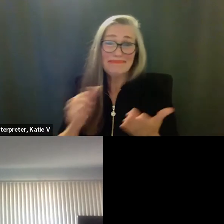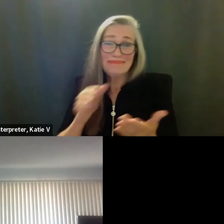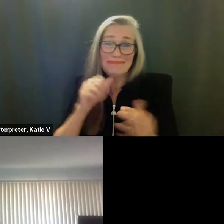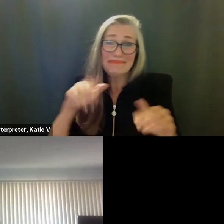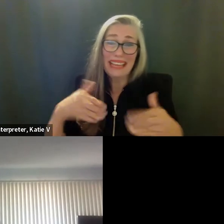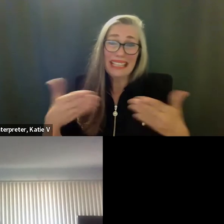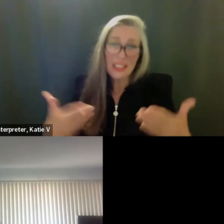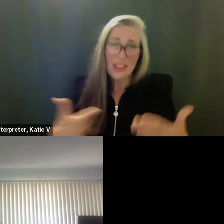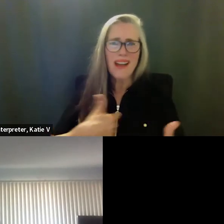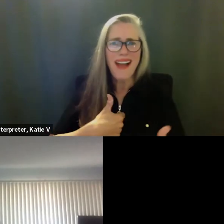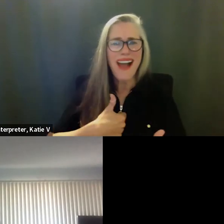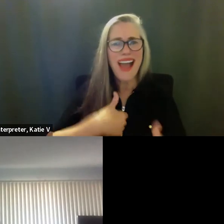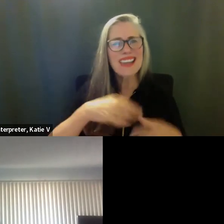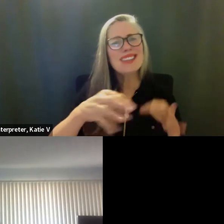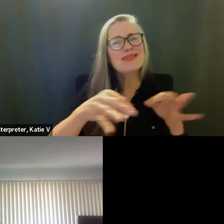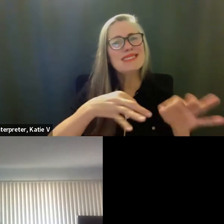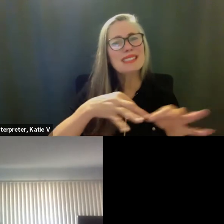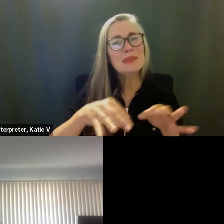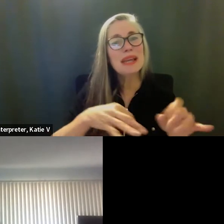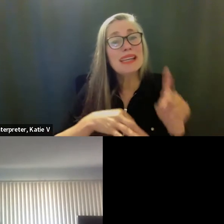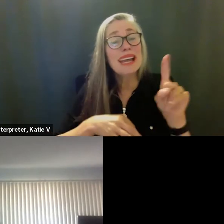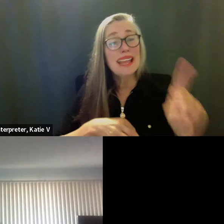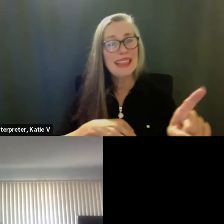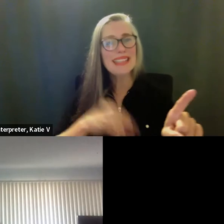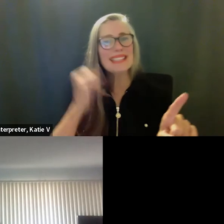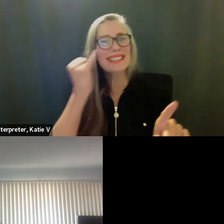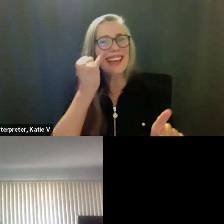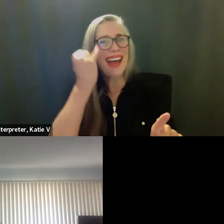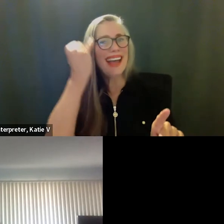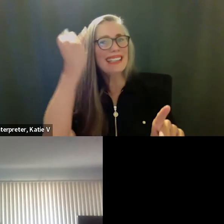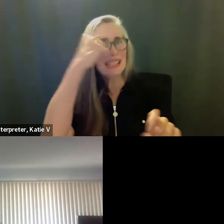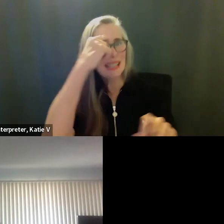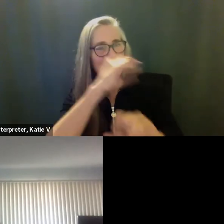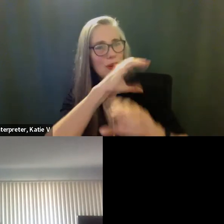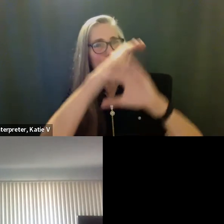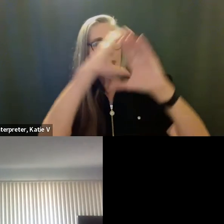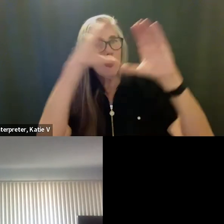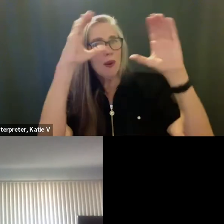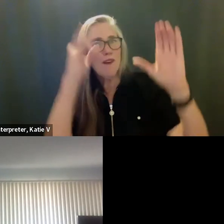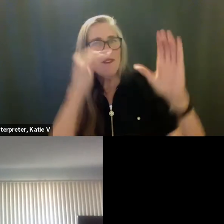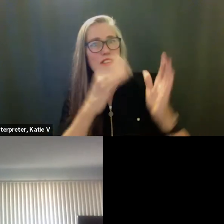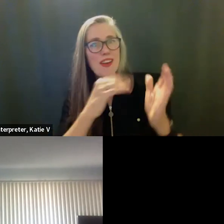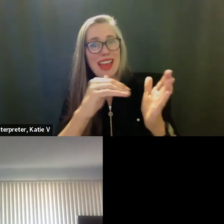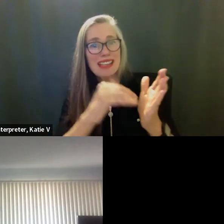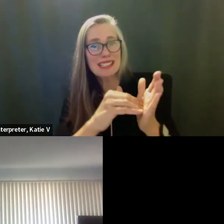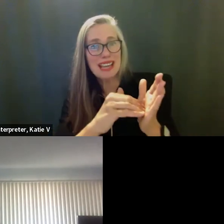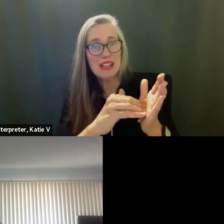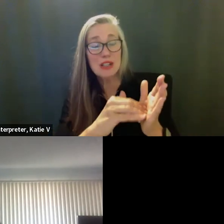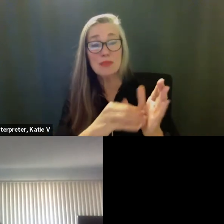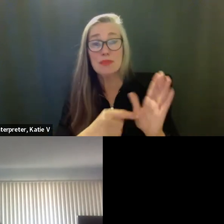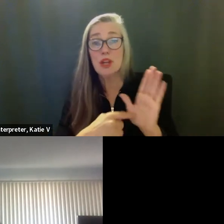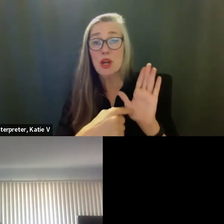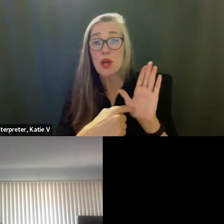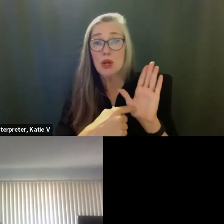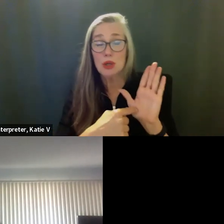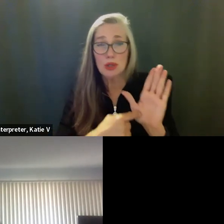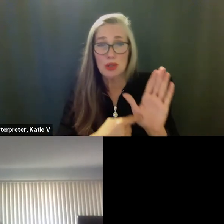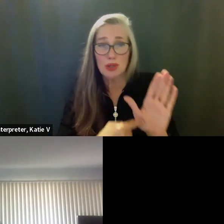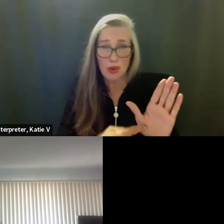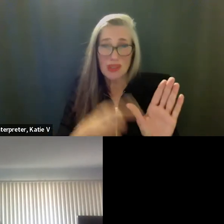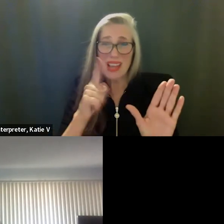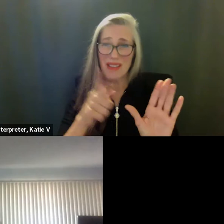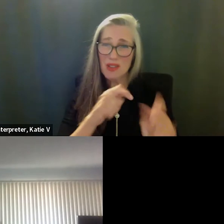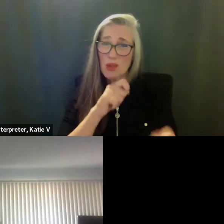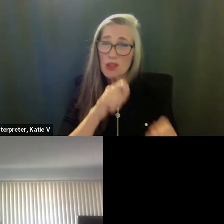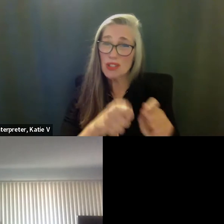I have a drawing here that's the conceptual design for the, for the center. The drawing shows that we will have to do a few